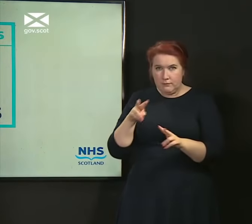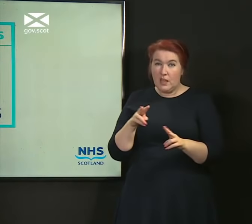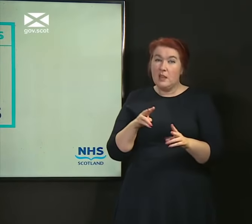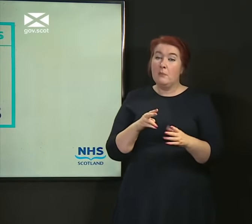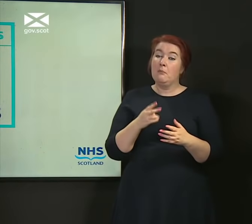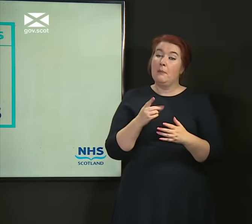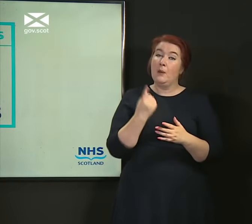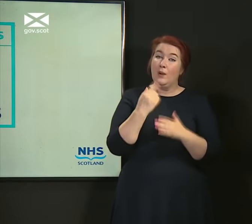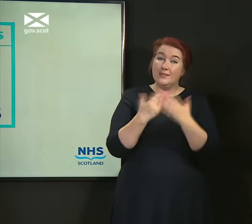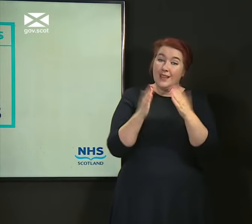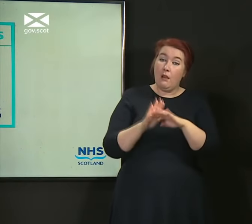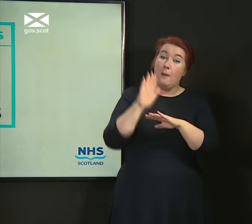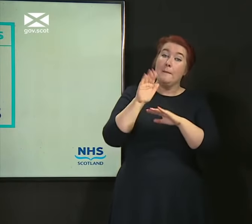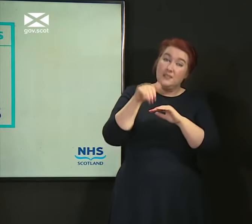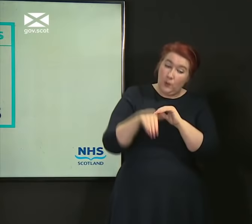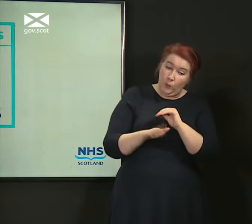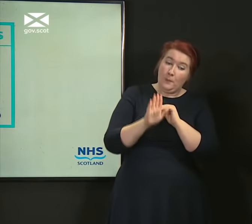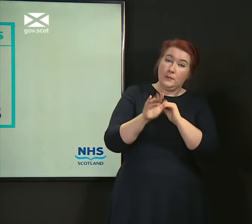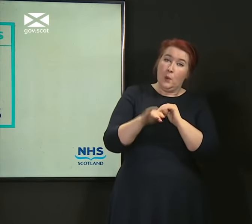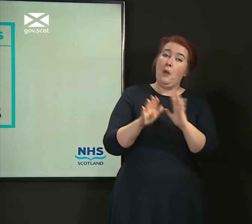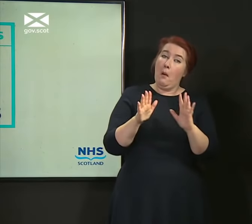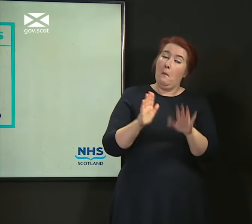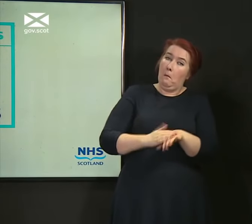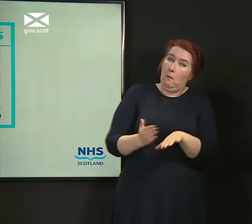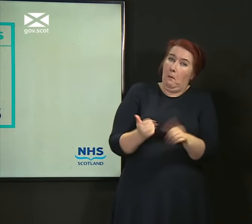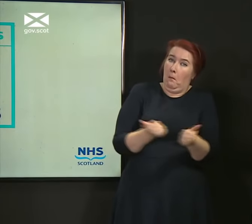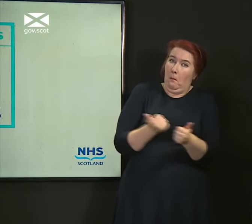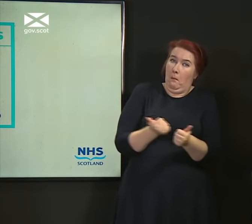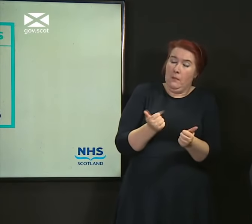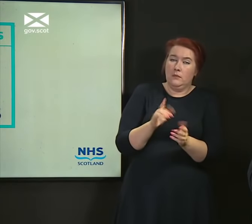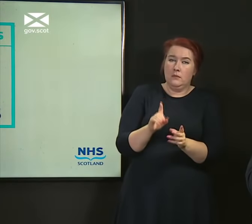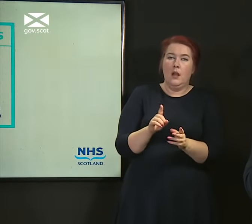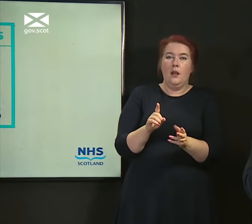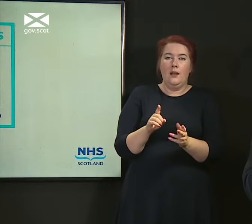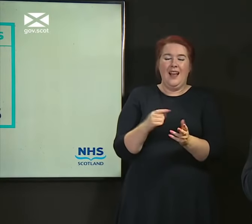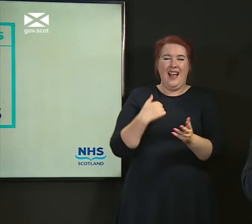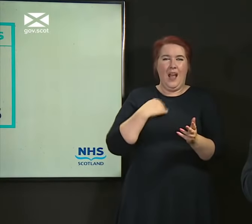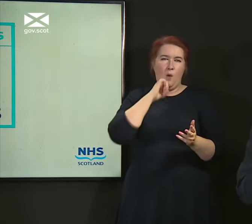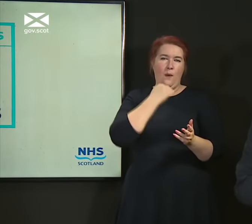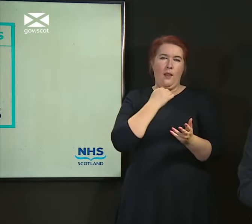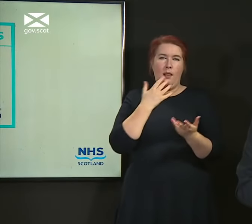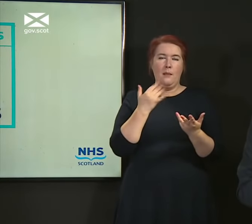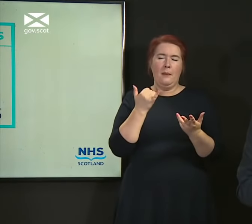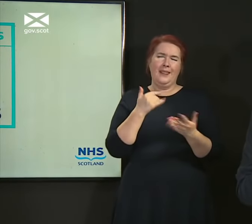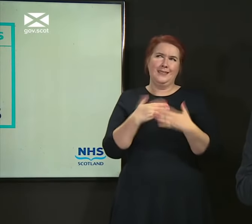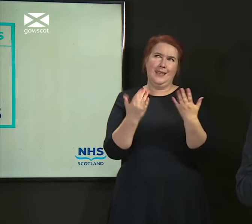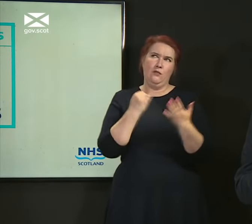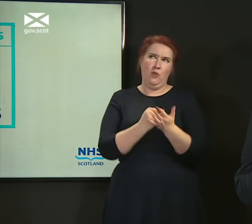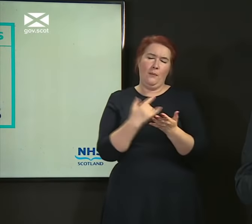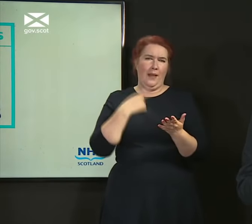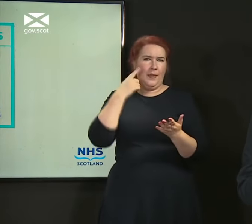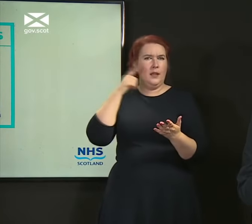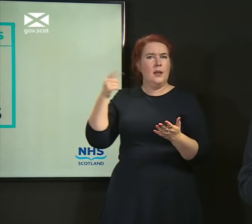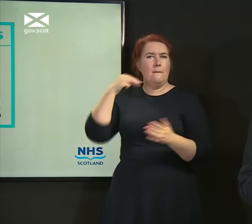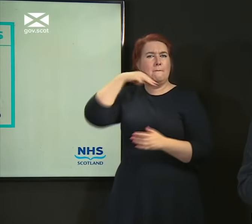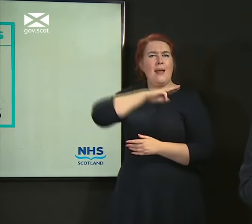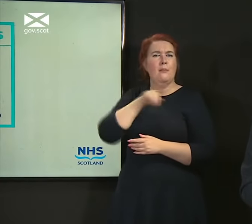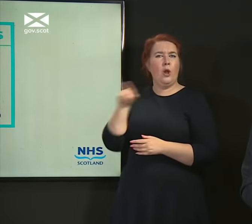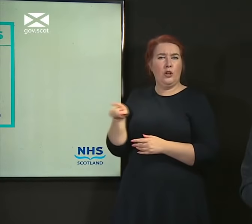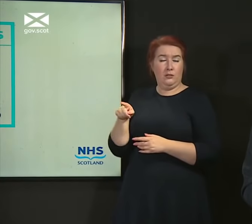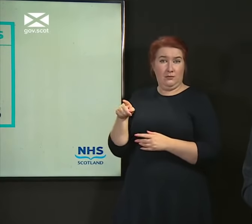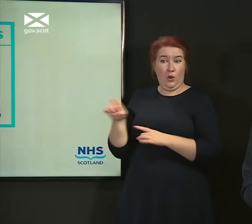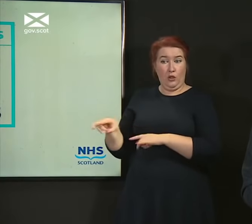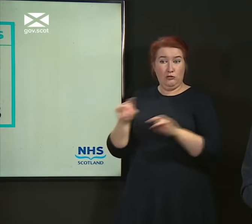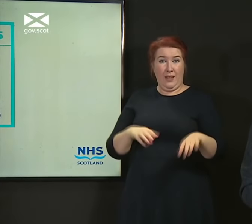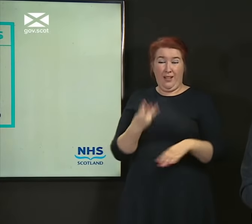numbers shouldn't be encouraging or discouraging. But I'll get the days maybe slightly wrong. But Melbourne, Victoria went from 30